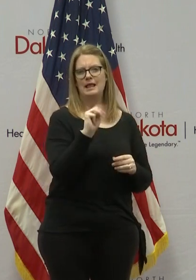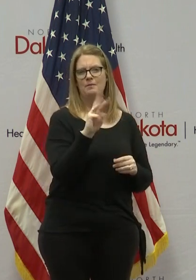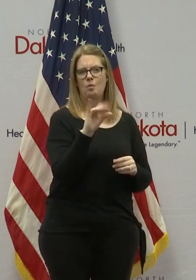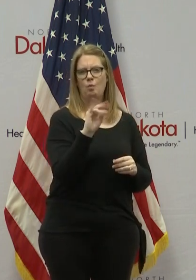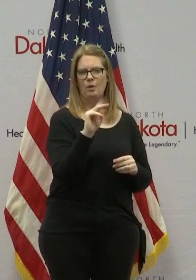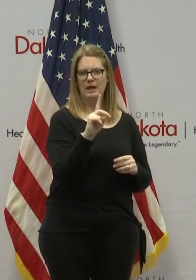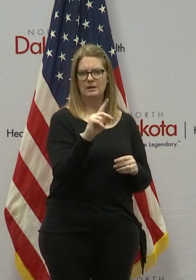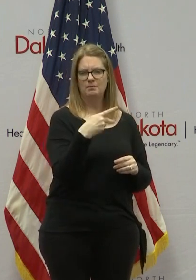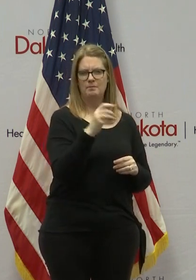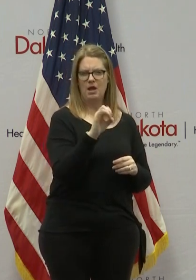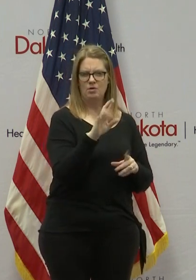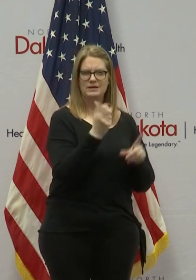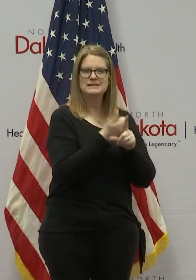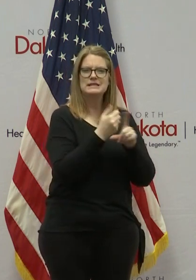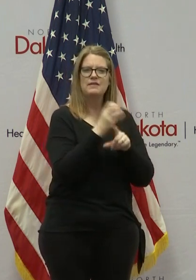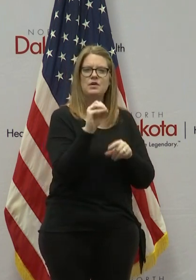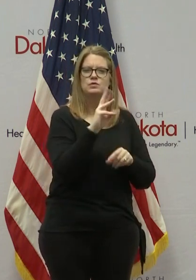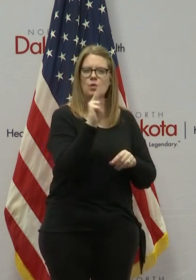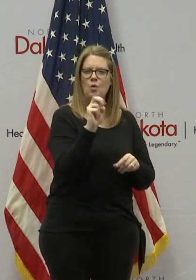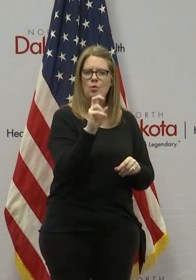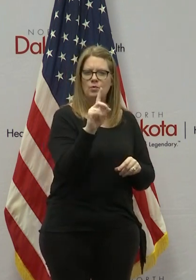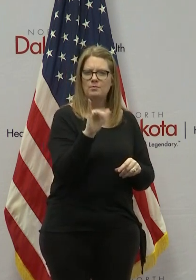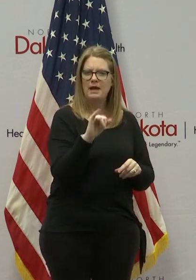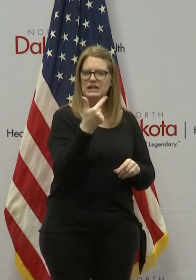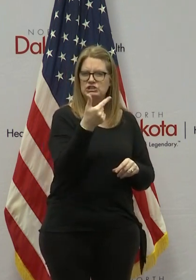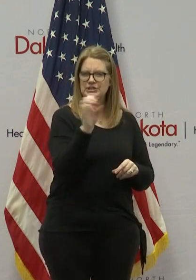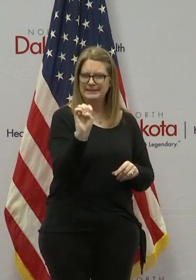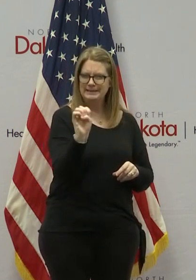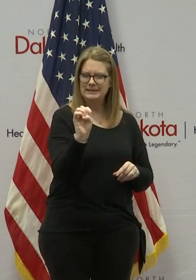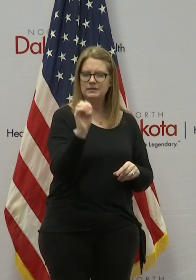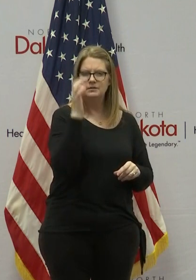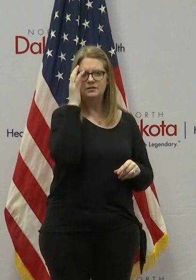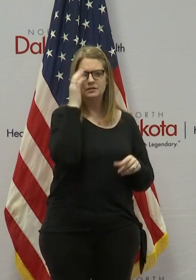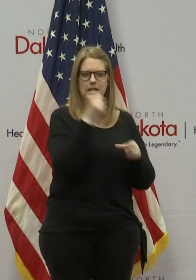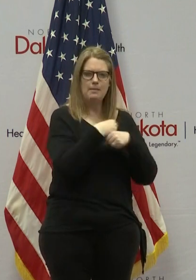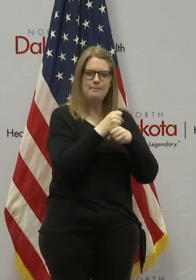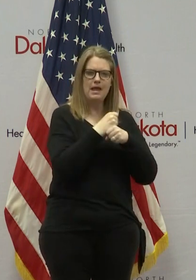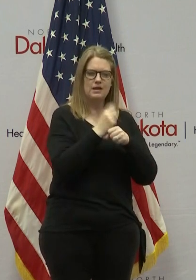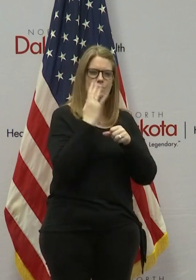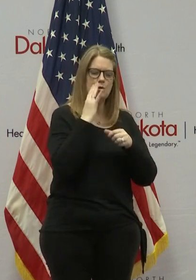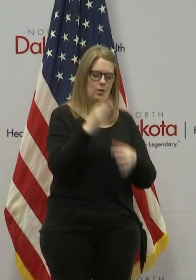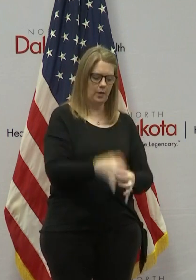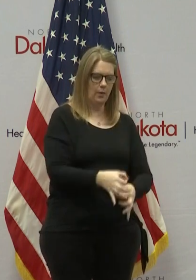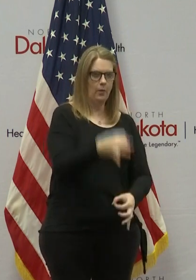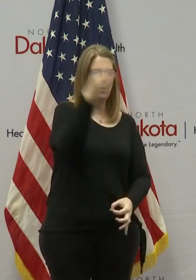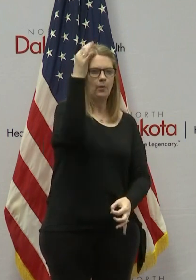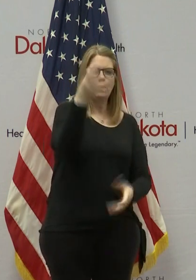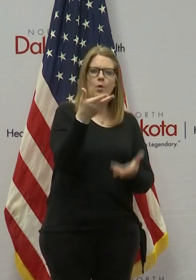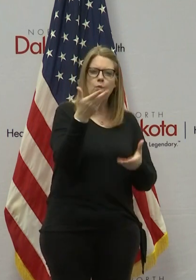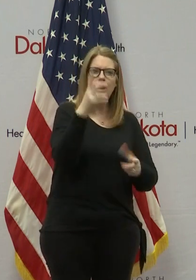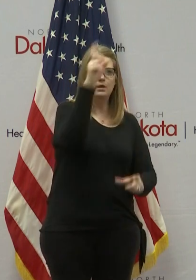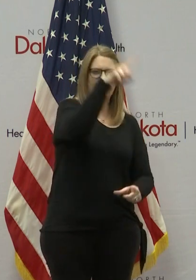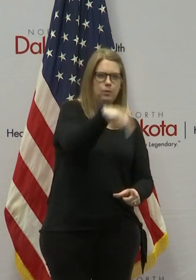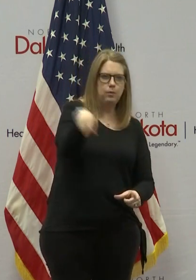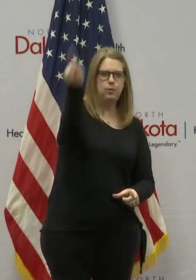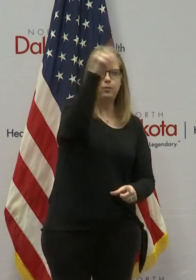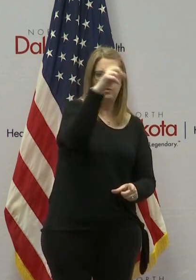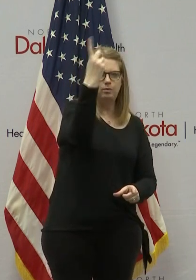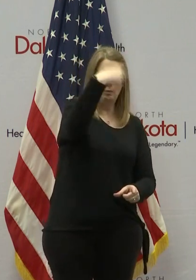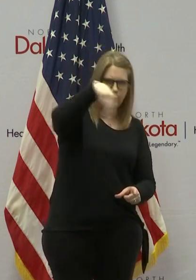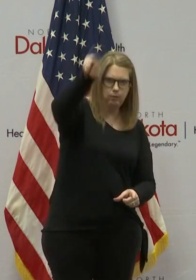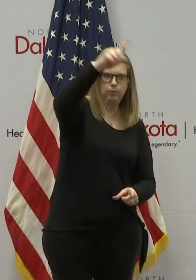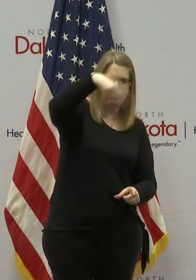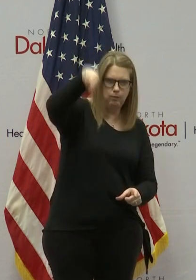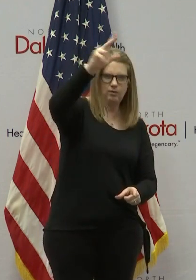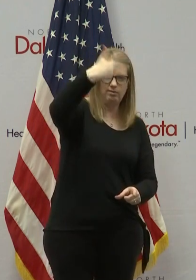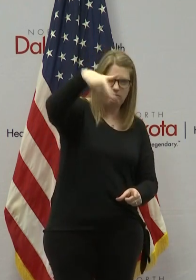power which is owned by General Electric or GE they make rotor blades for wind turbines as I said earlier I've had a